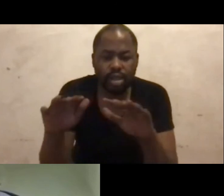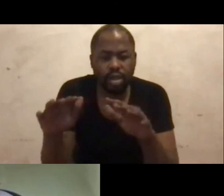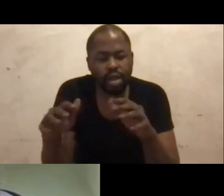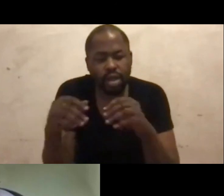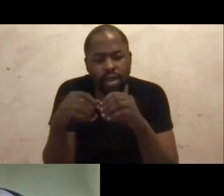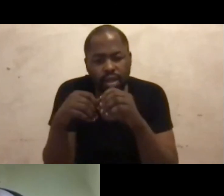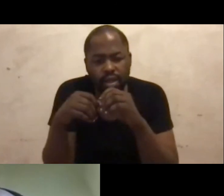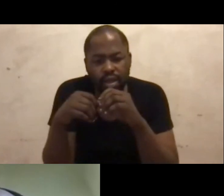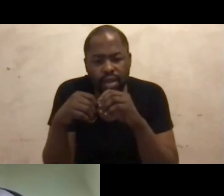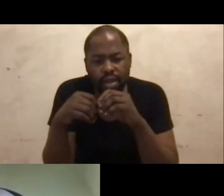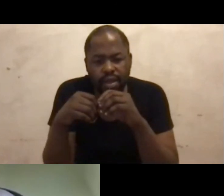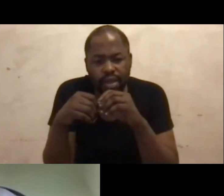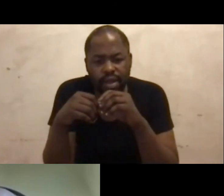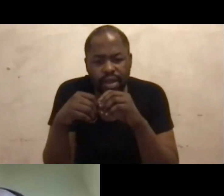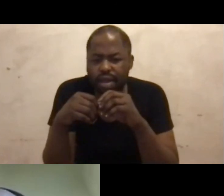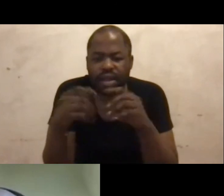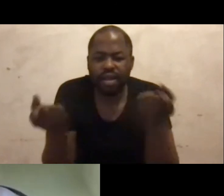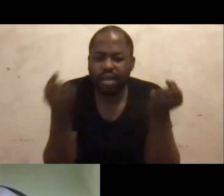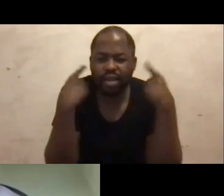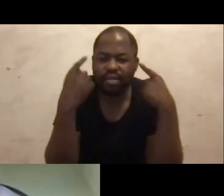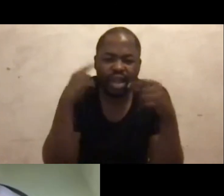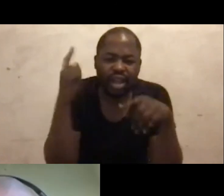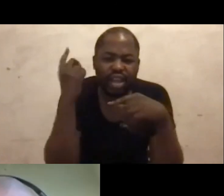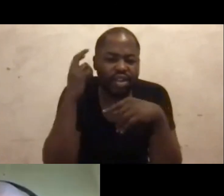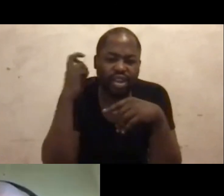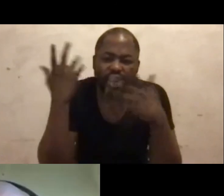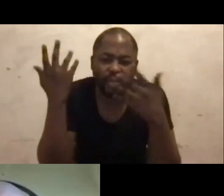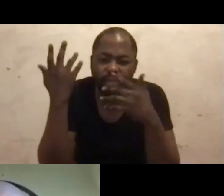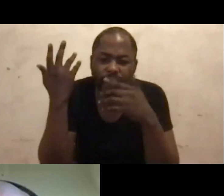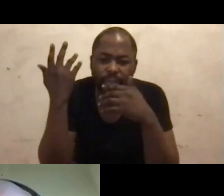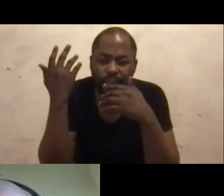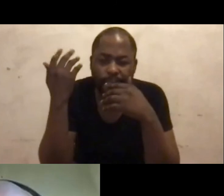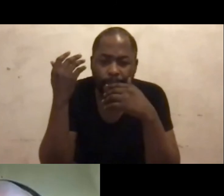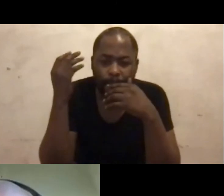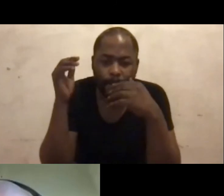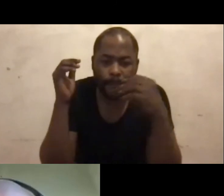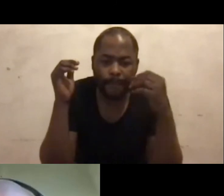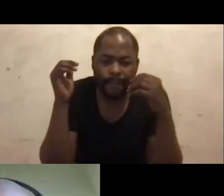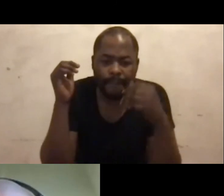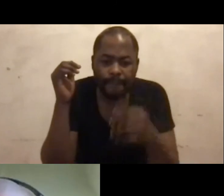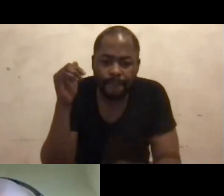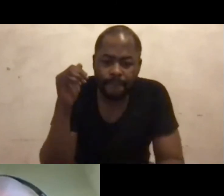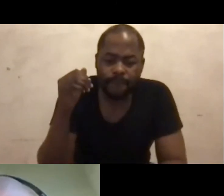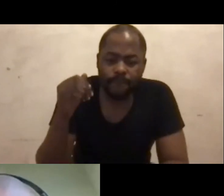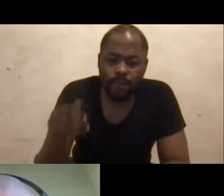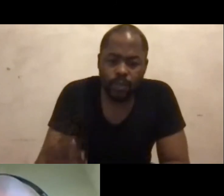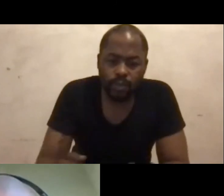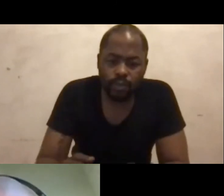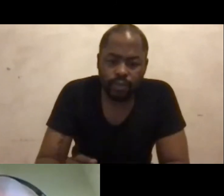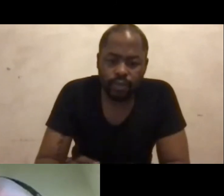take us seriously if we do not take ourselves seriously? So, I think the time has come that we, as people with payment, need to take ourselves